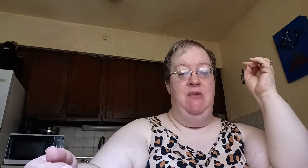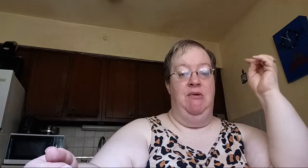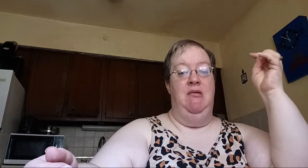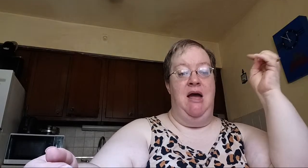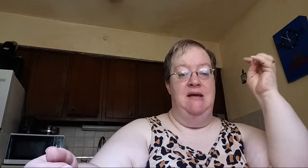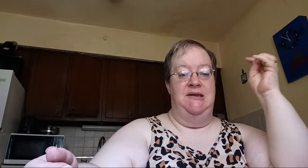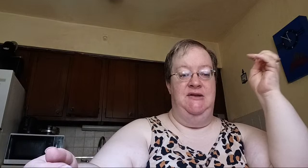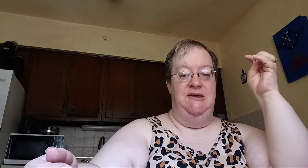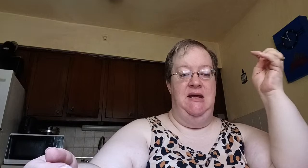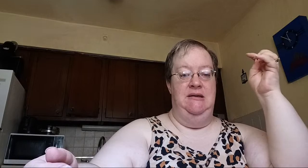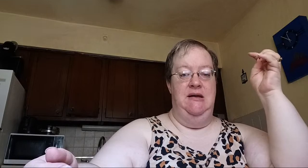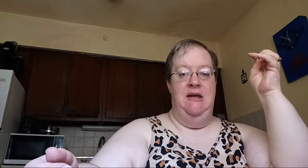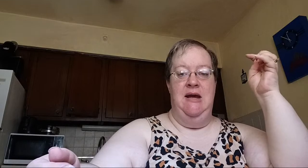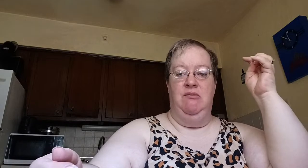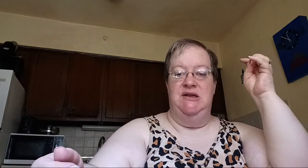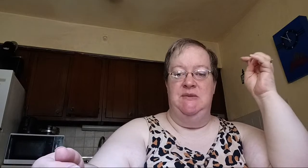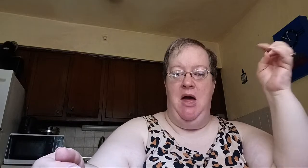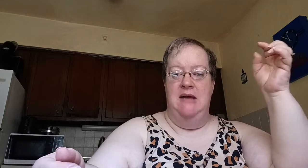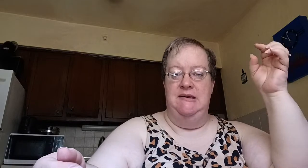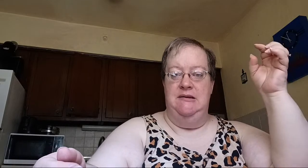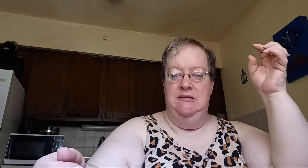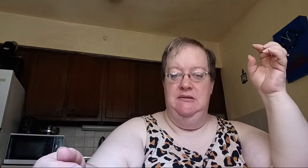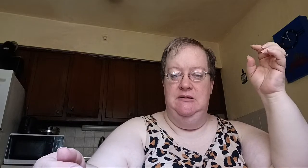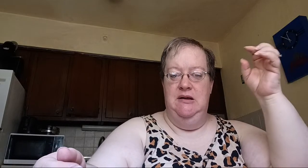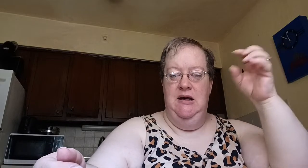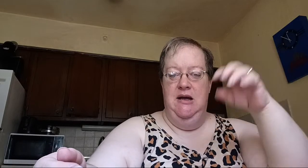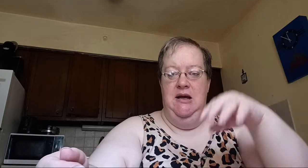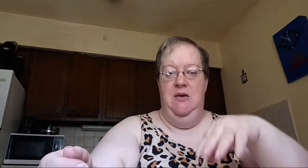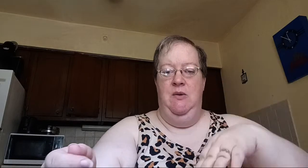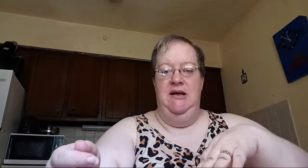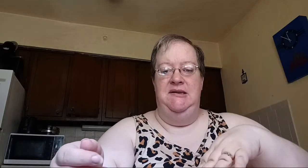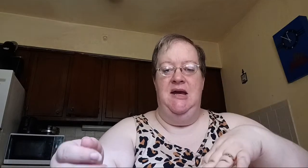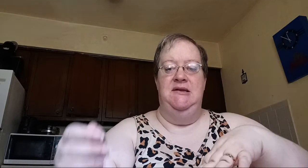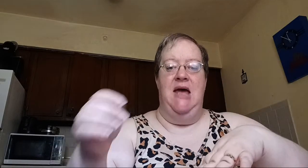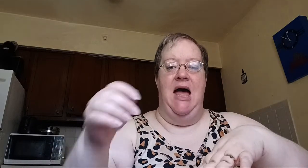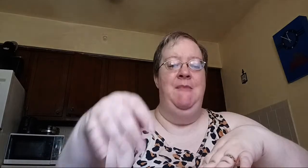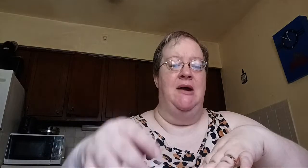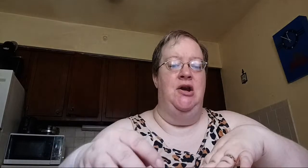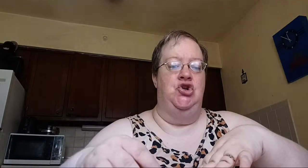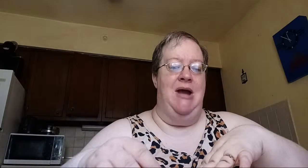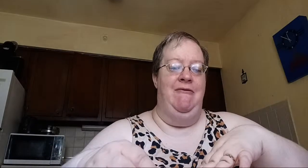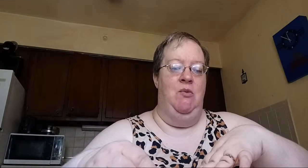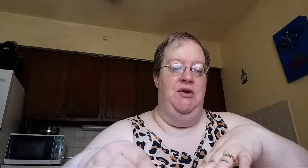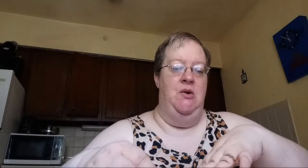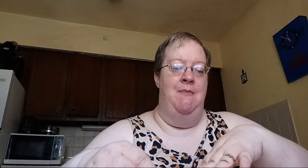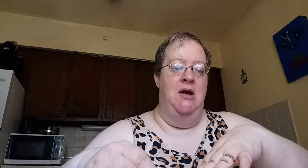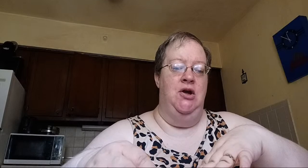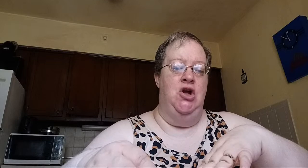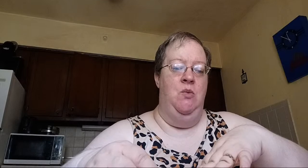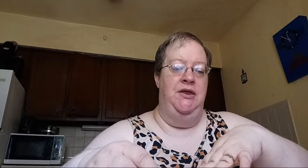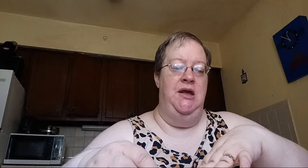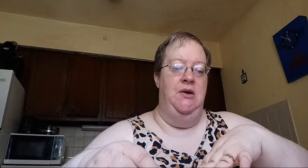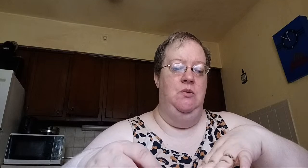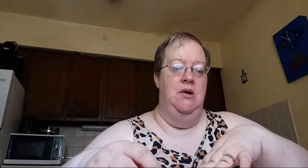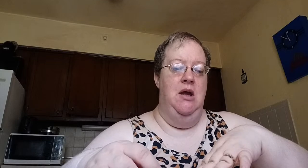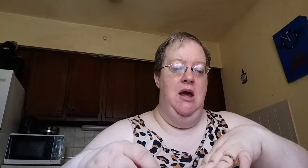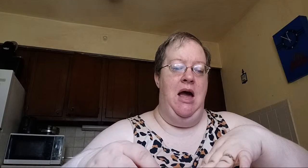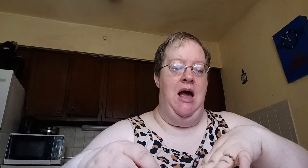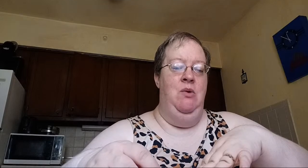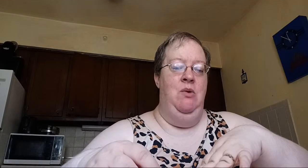realize they sinned. And their response, when he says, I'm not going to travel with you, I'm not going to go with you, I will not